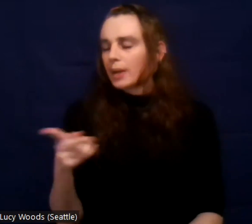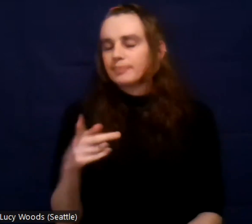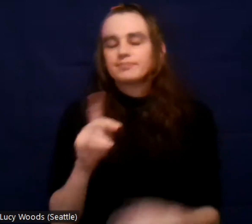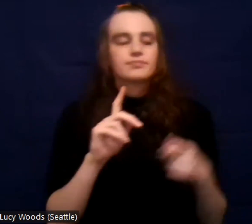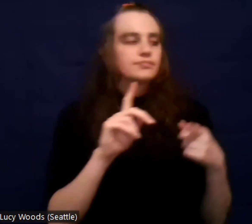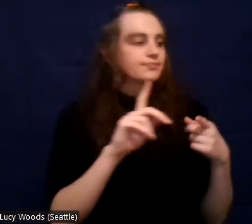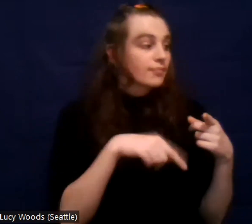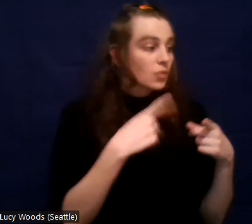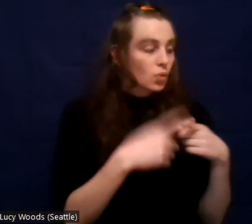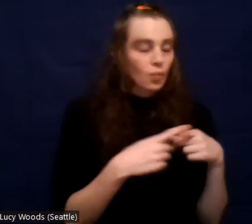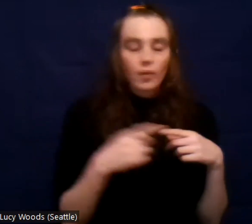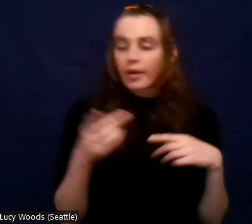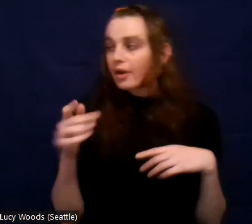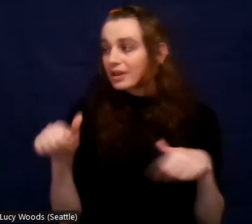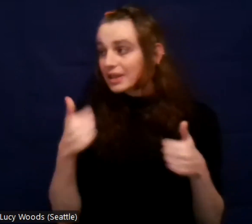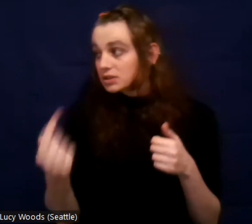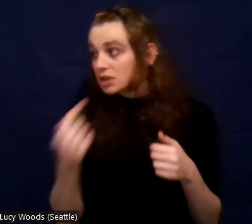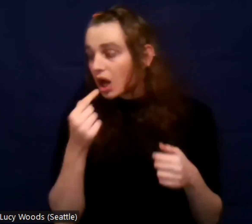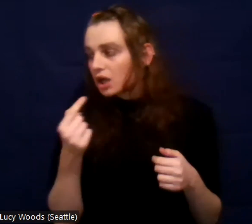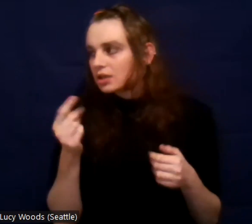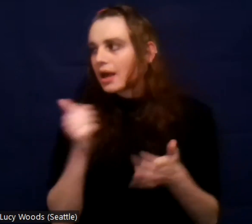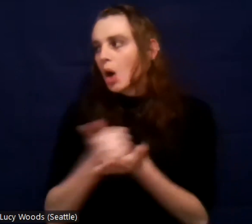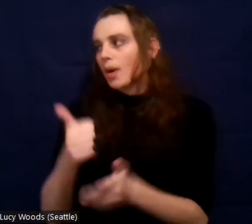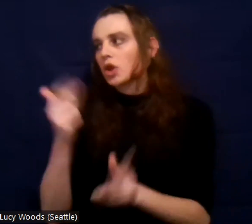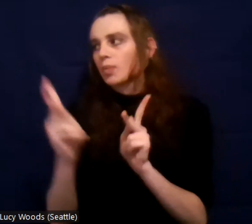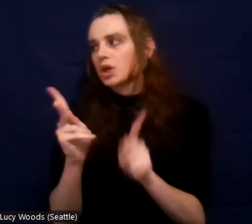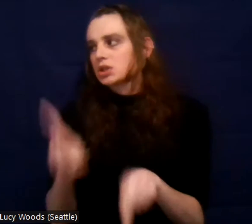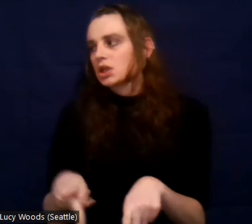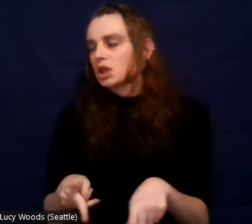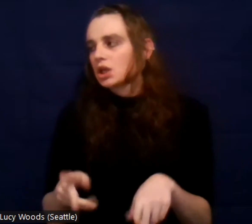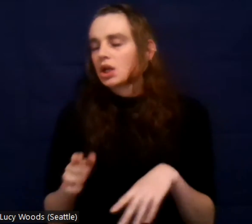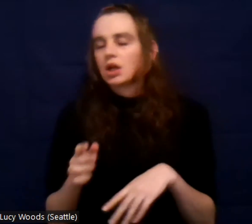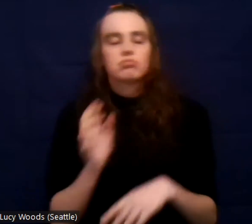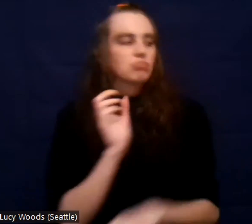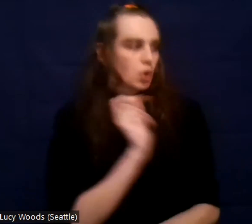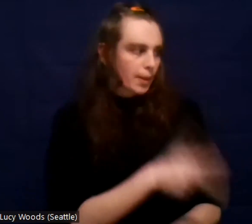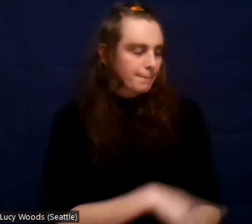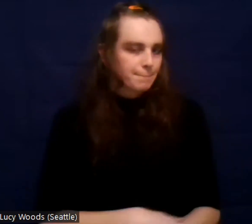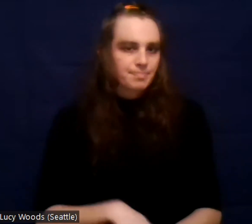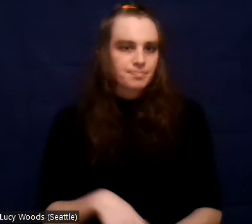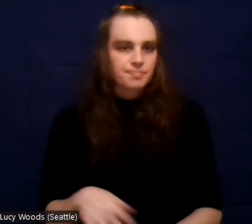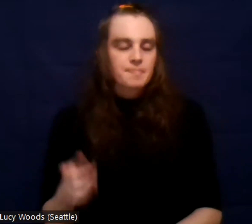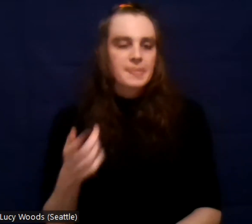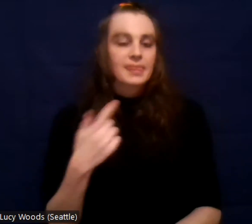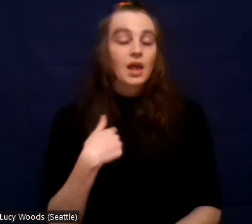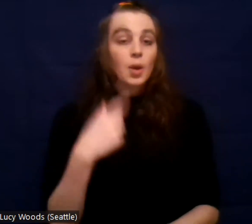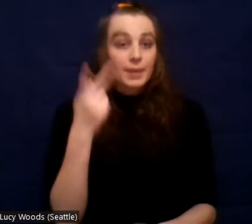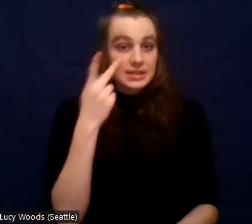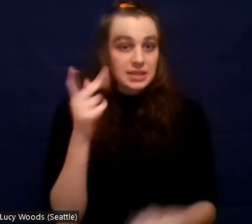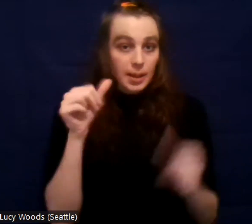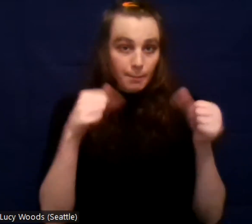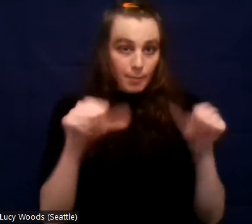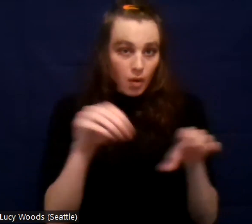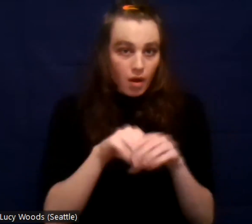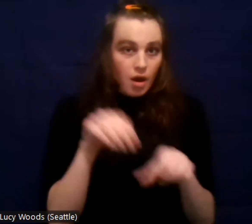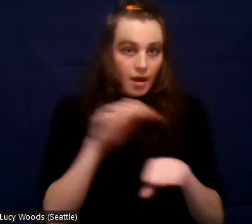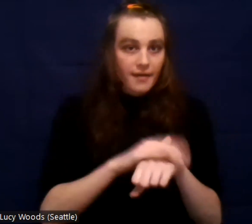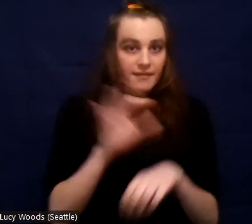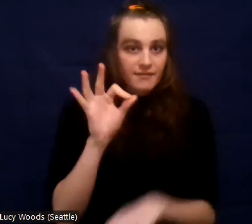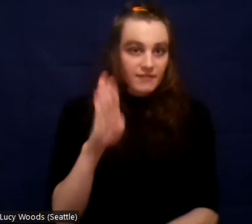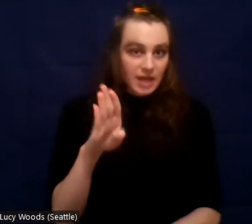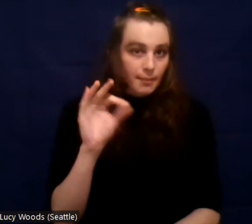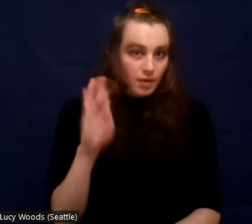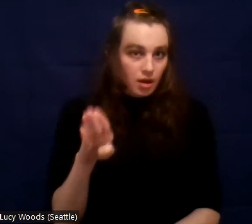shortly after that, I seen a post on Facebook, someone asking to move a washing machine. I said, here's my opportunity